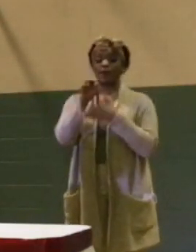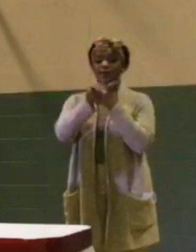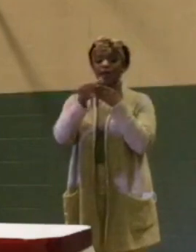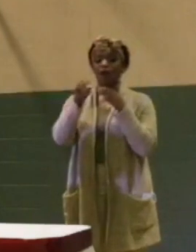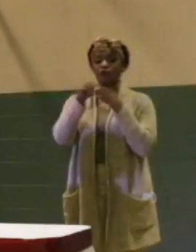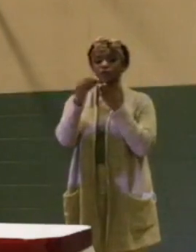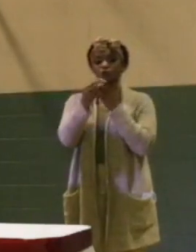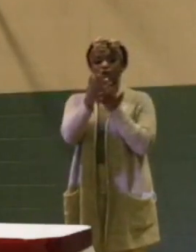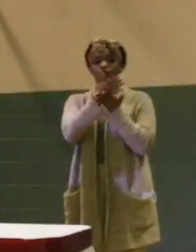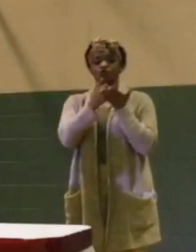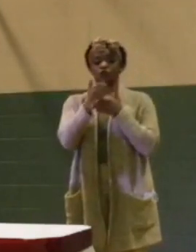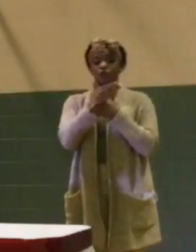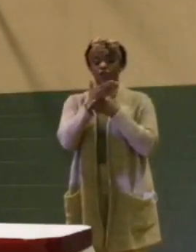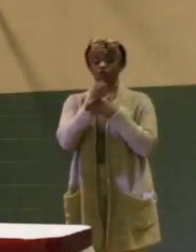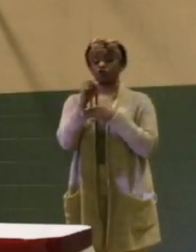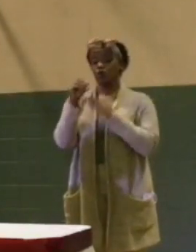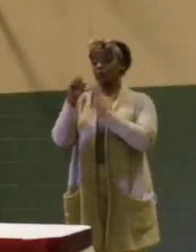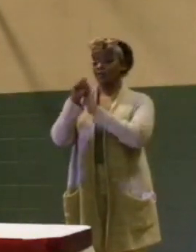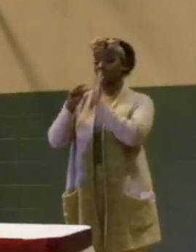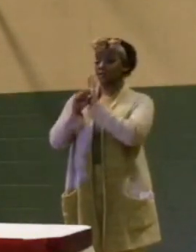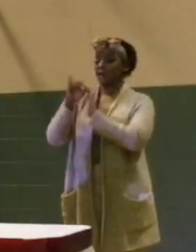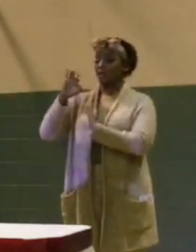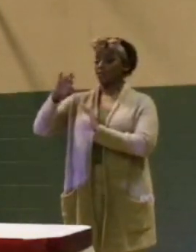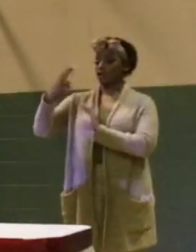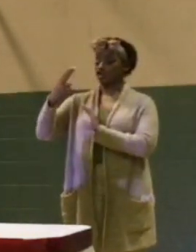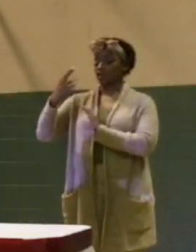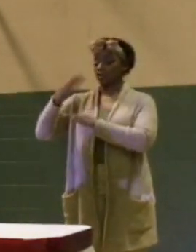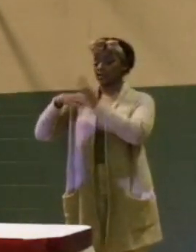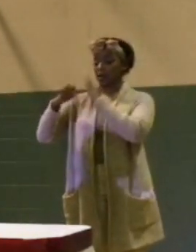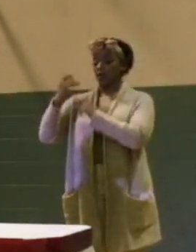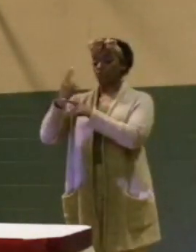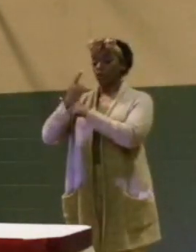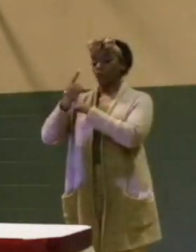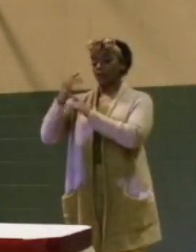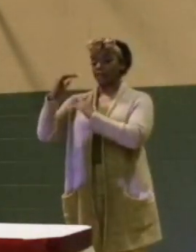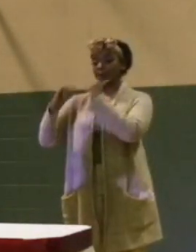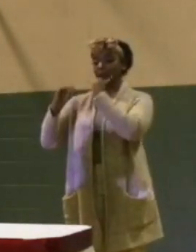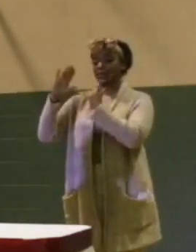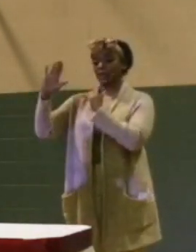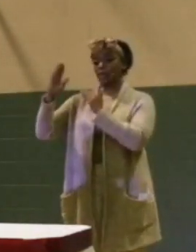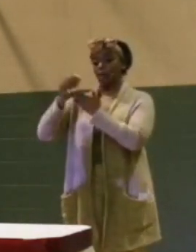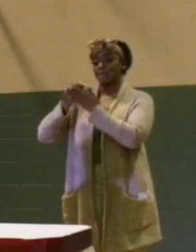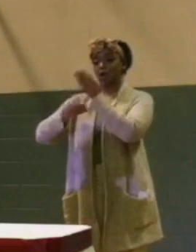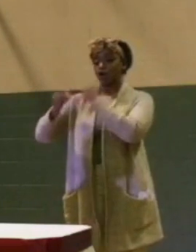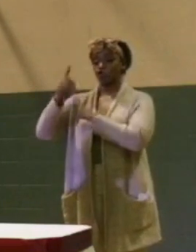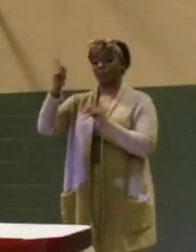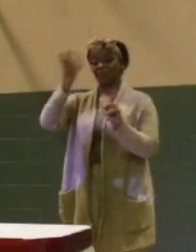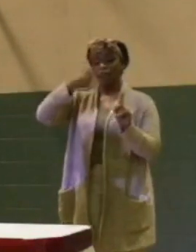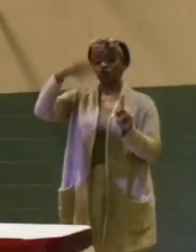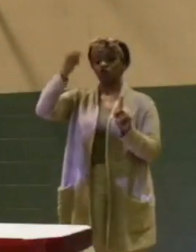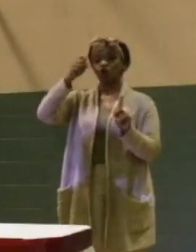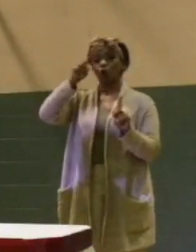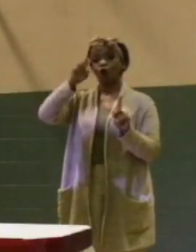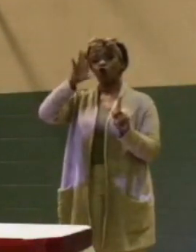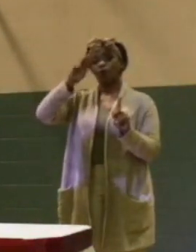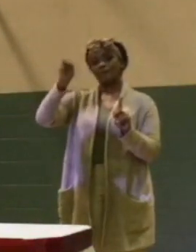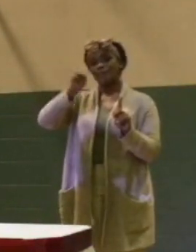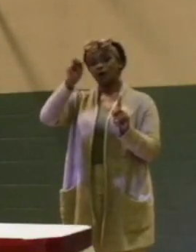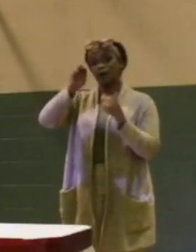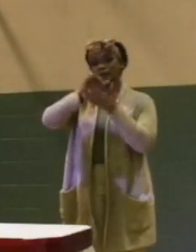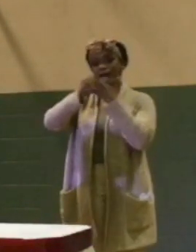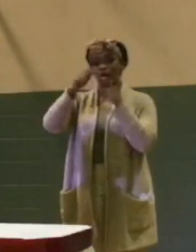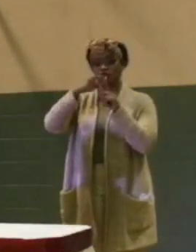Michigan, instead of properly balancing their budget, they took $100 million just from this community,